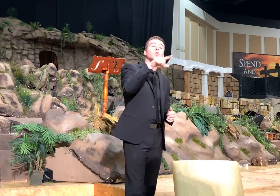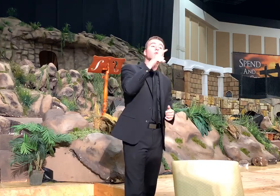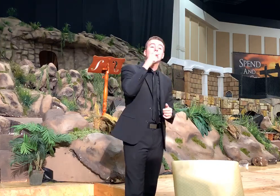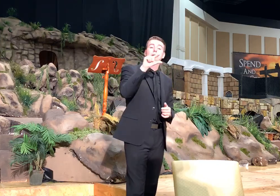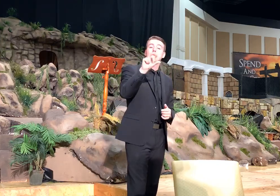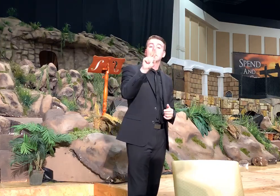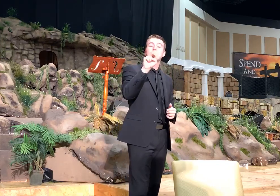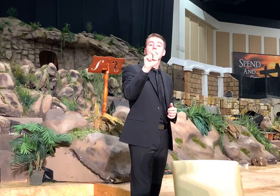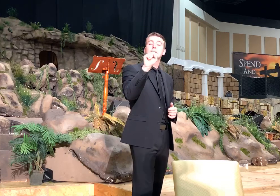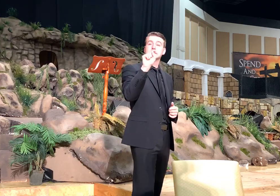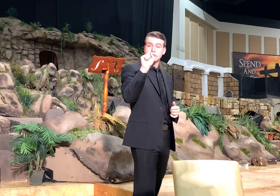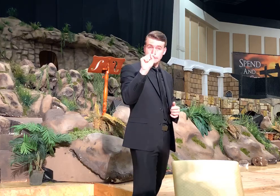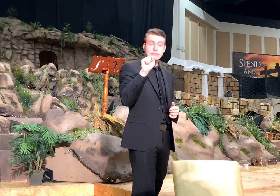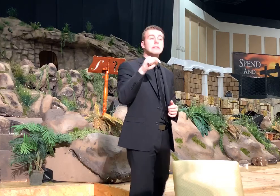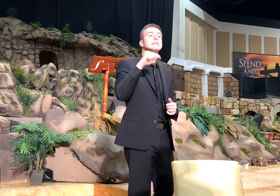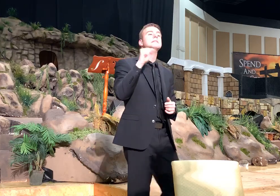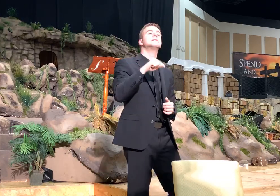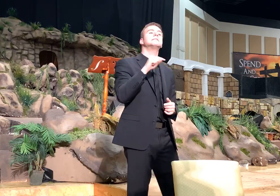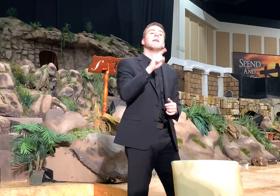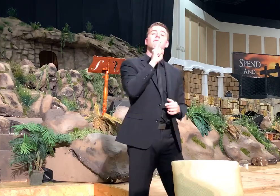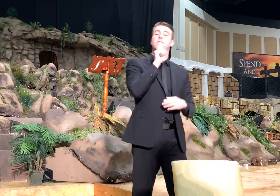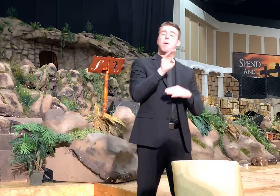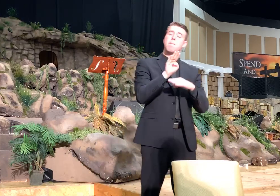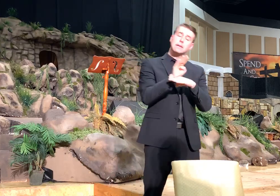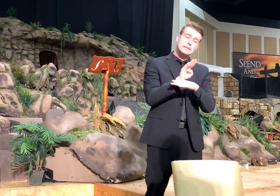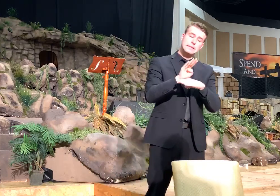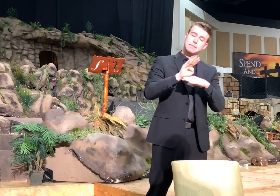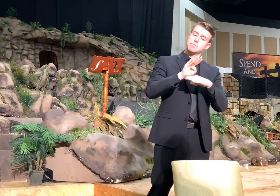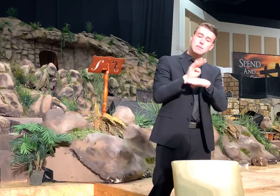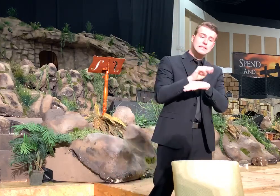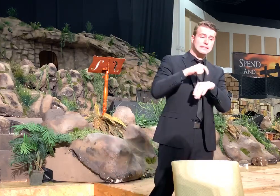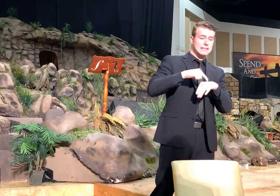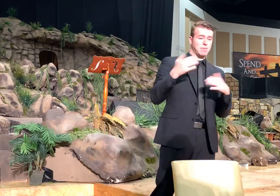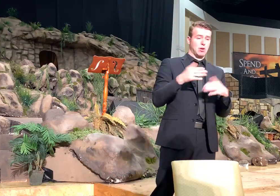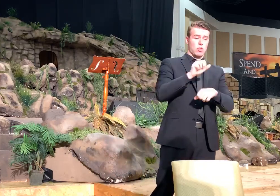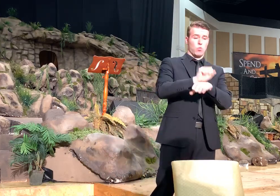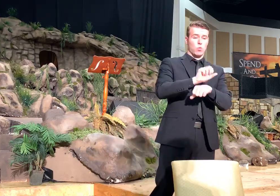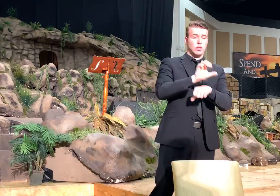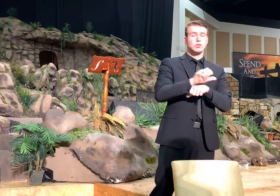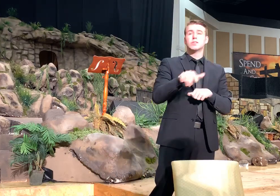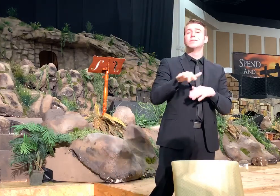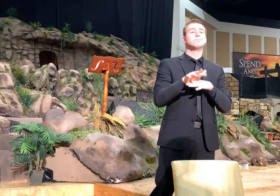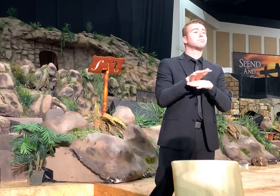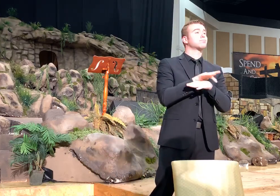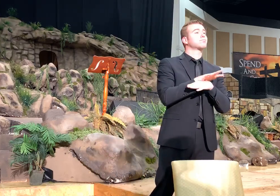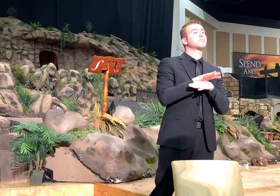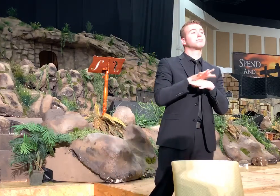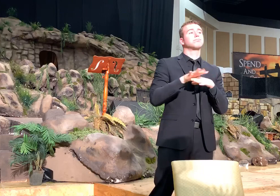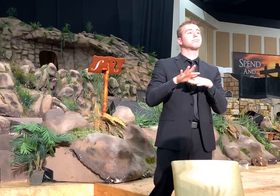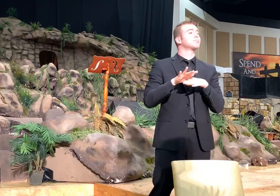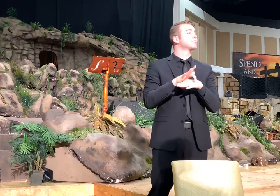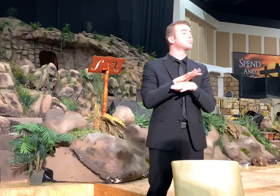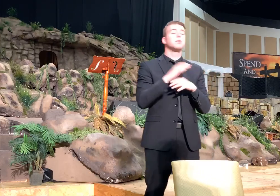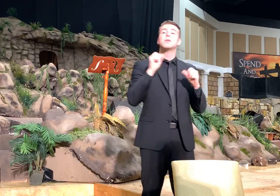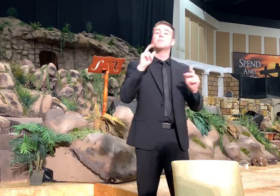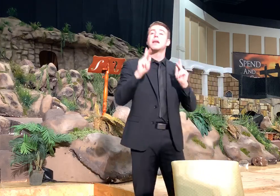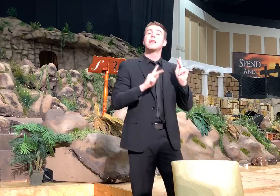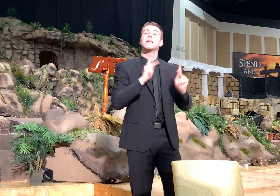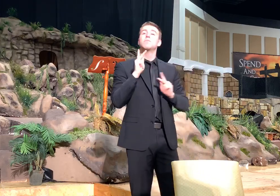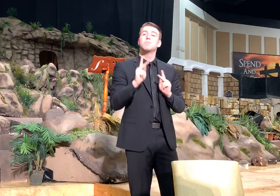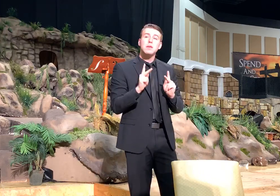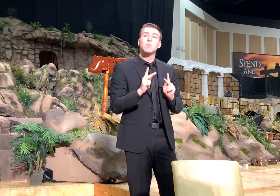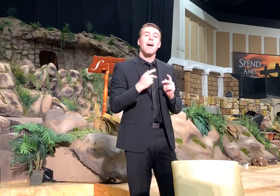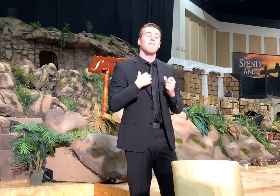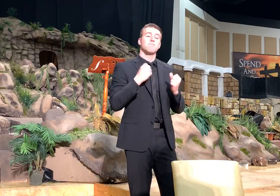guests, this is a very busy, busy, busy time at the Rock Church. And many people are spending